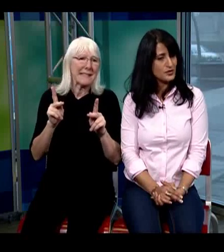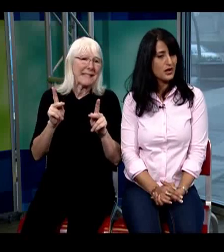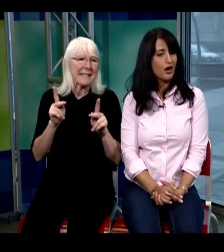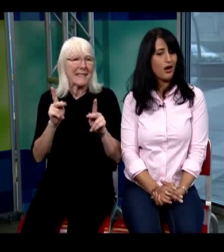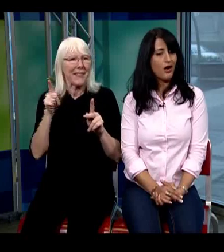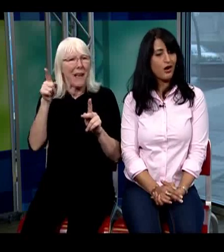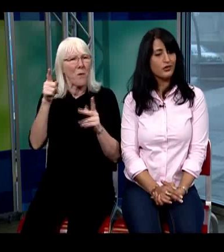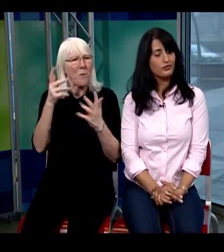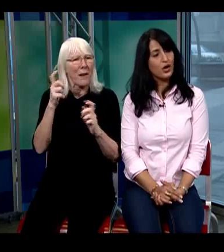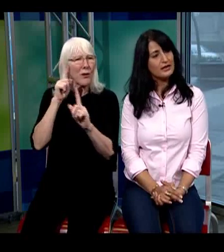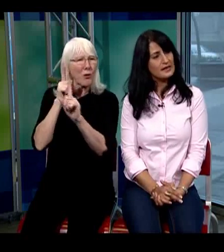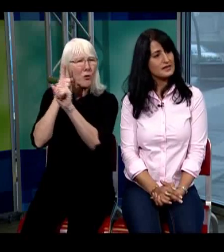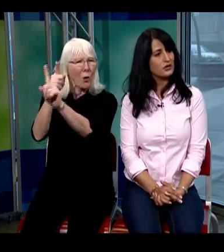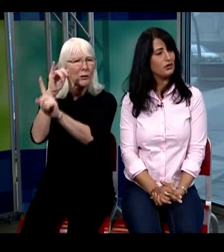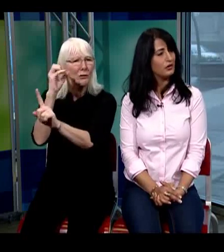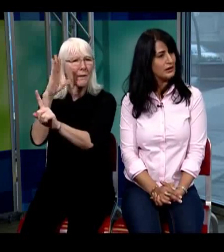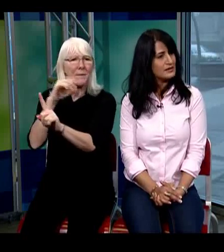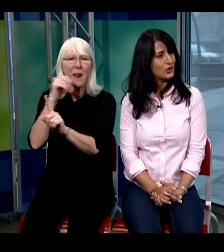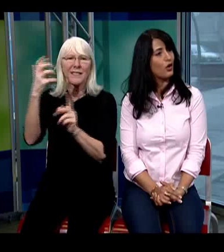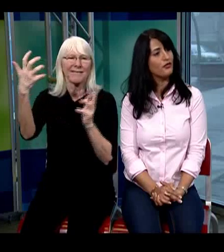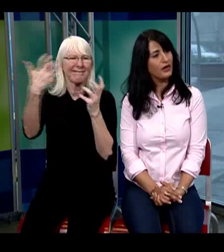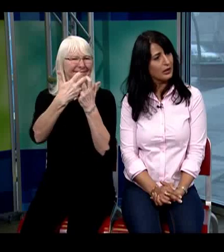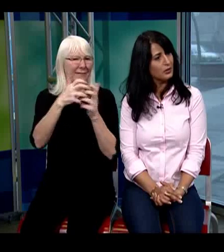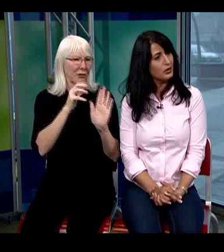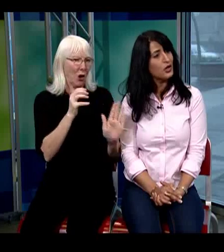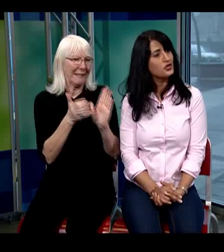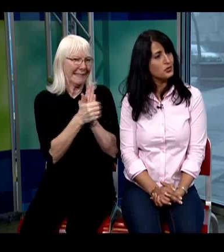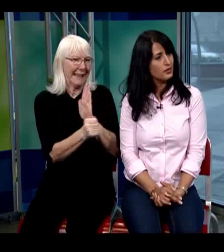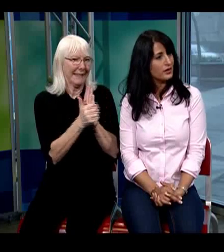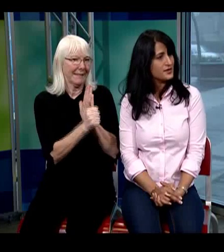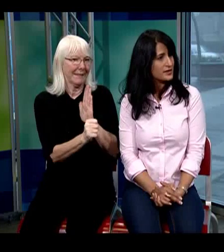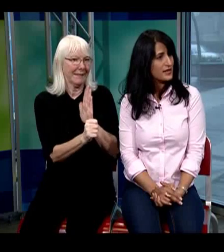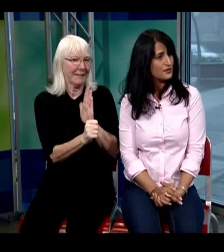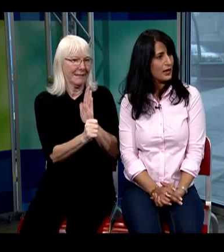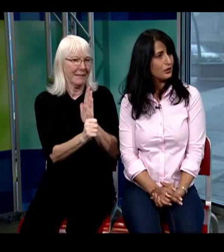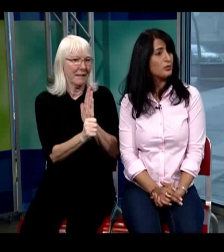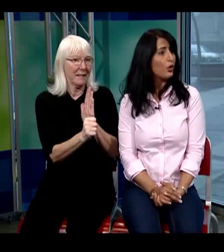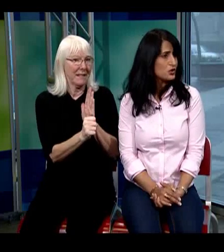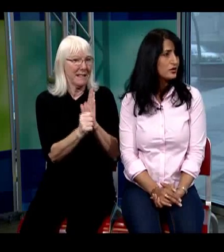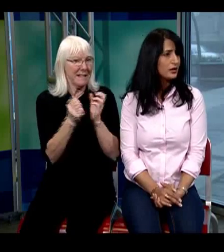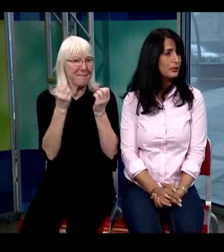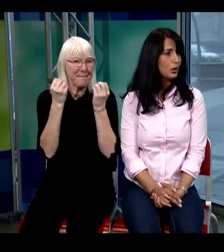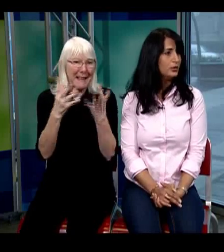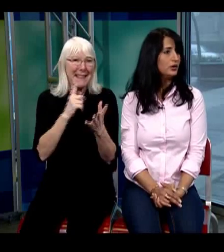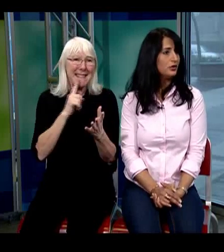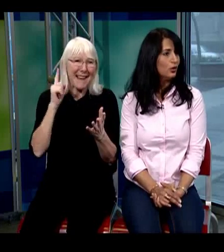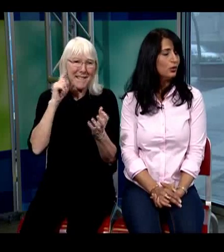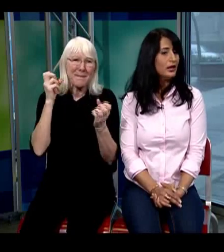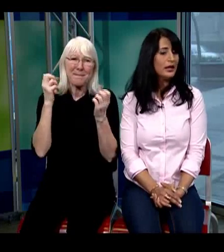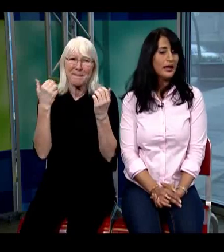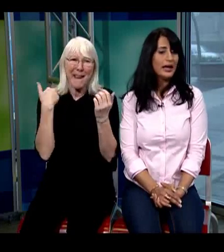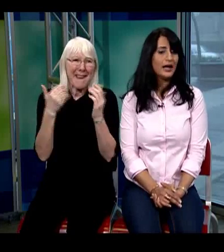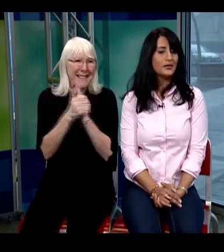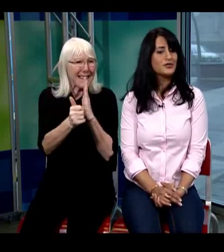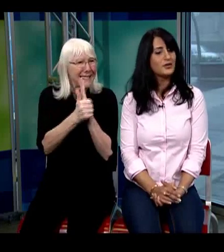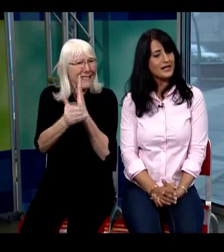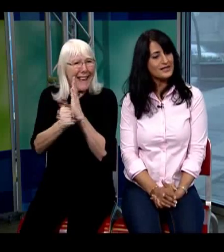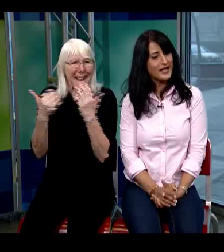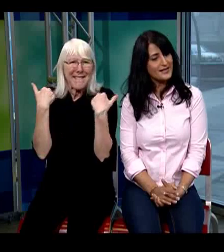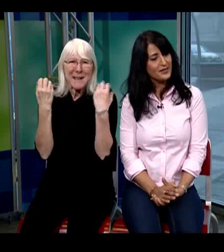are not necessarily realistic or viable to their successful outcome or to their employment goal so that's that's